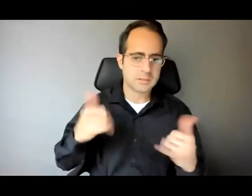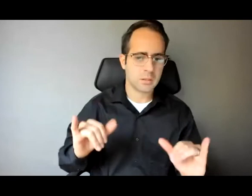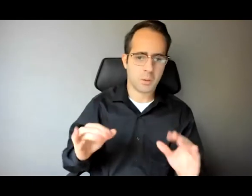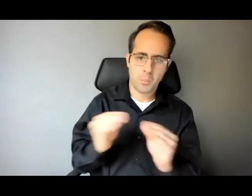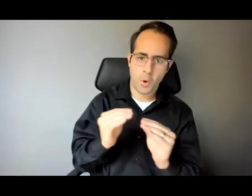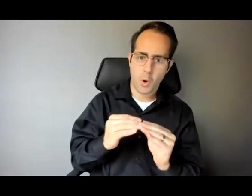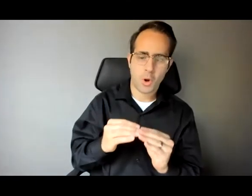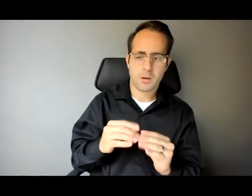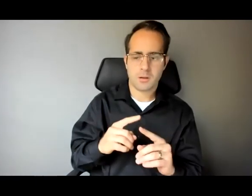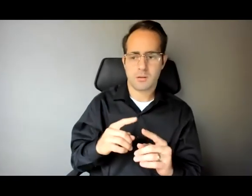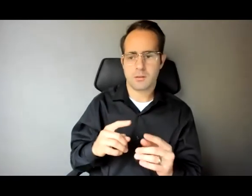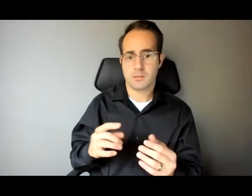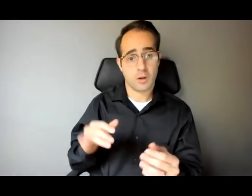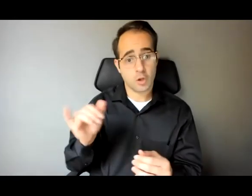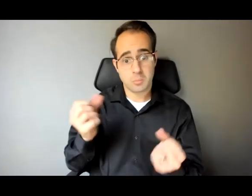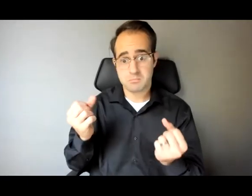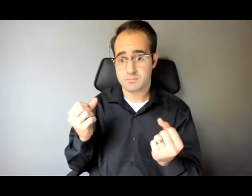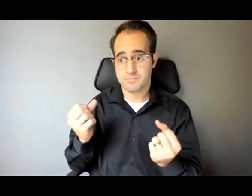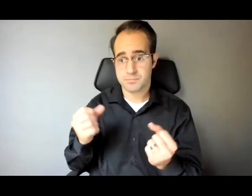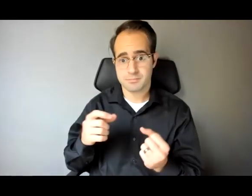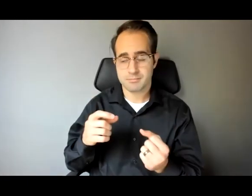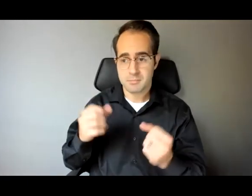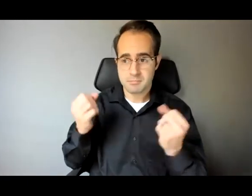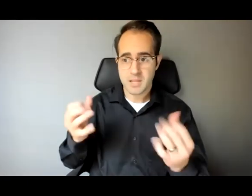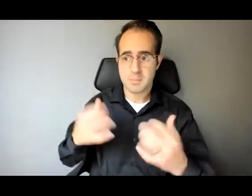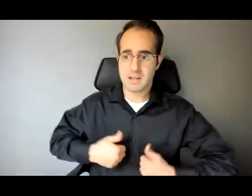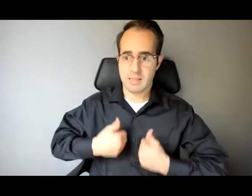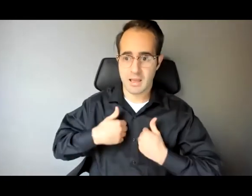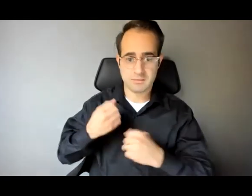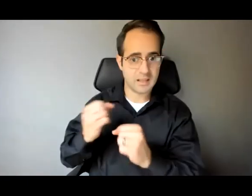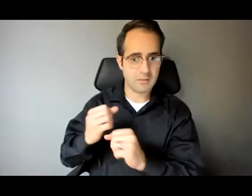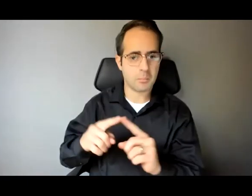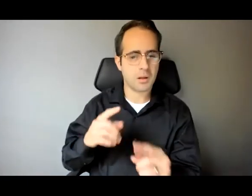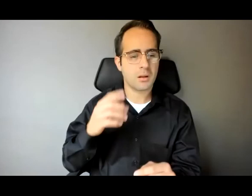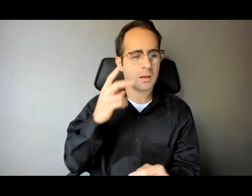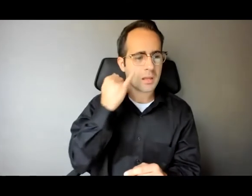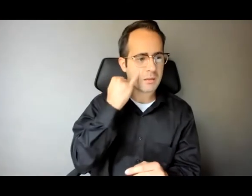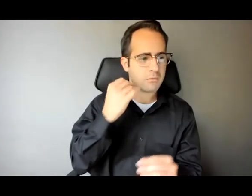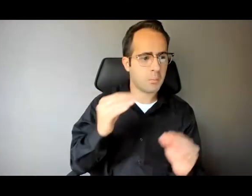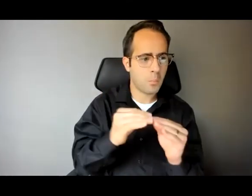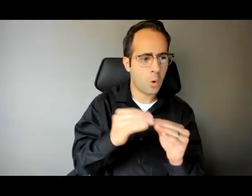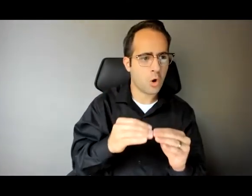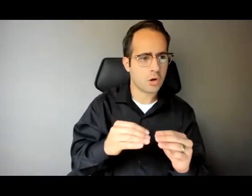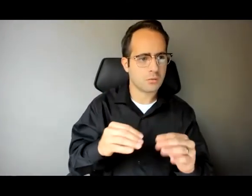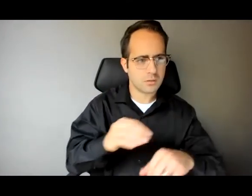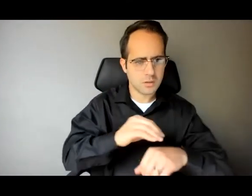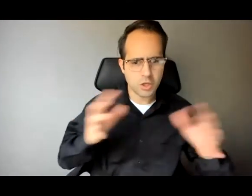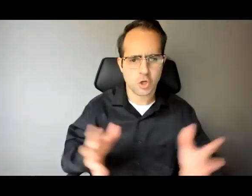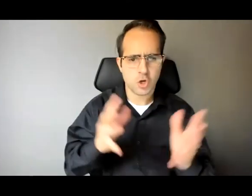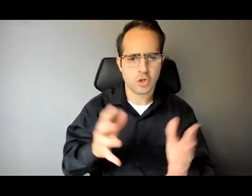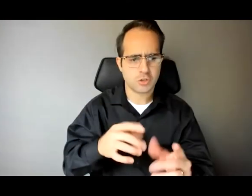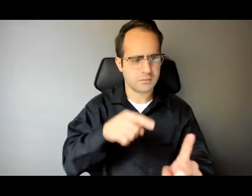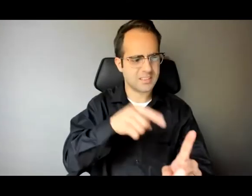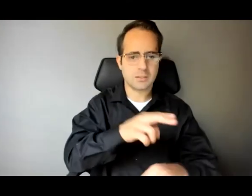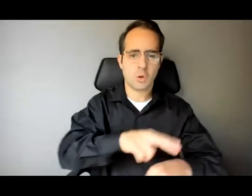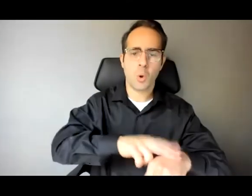but I think the more we normalize you know if there's one thing I've learned about movement building is that if you give enough people the